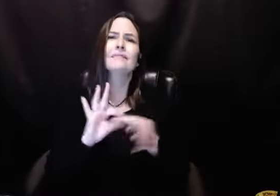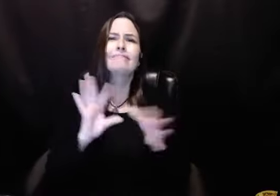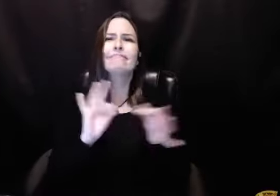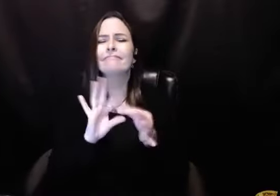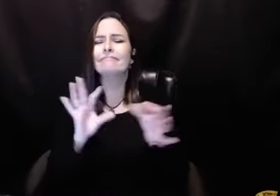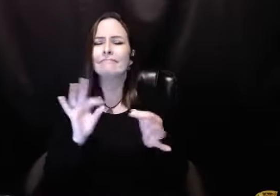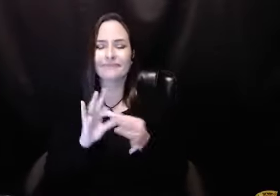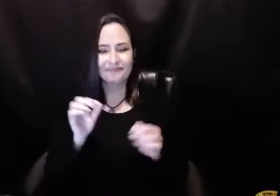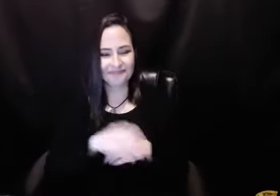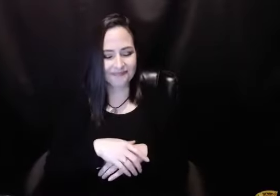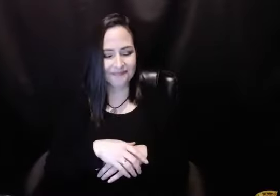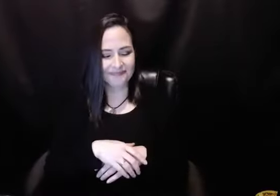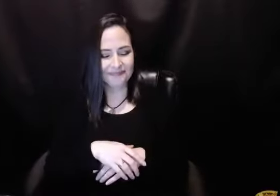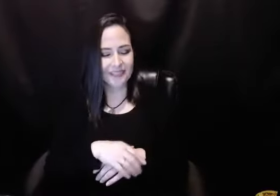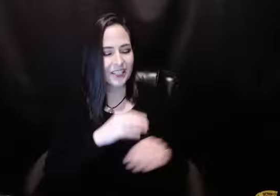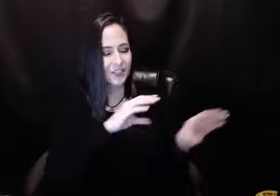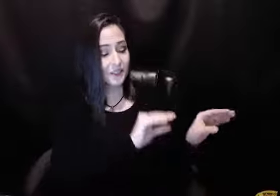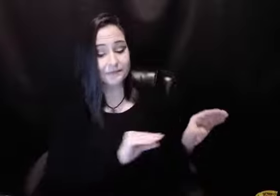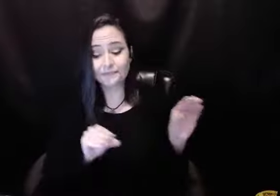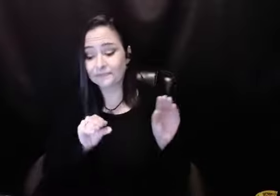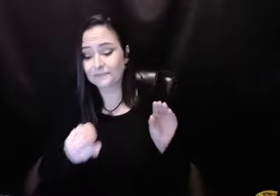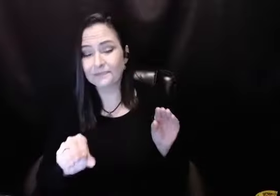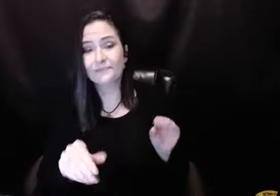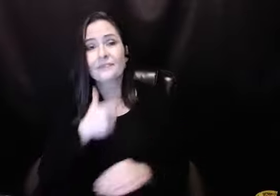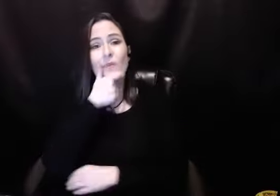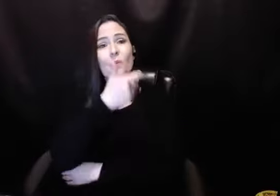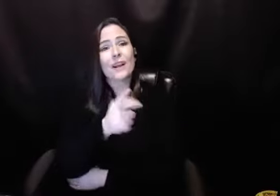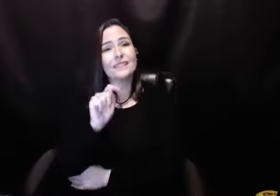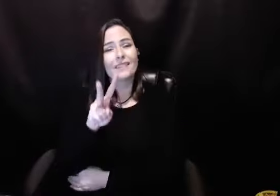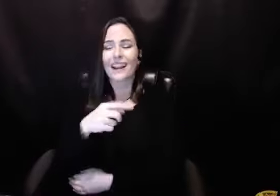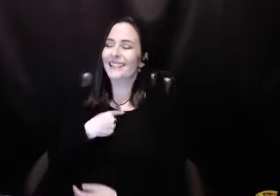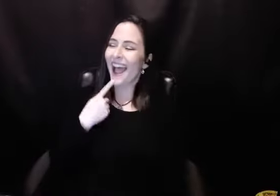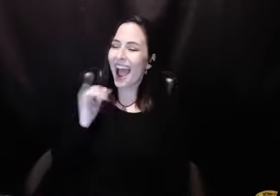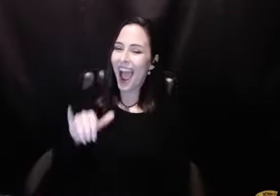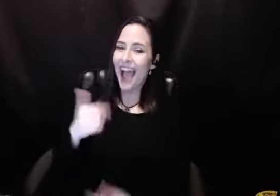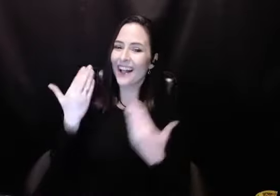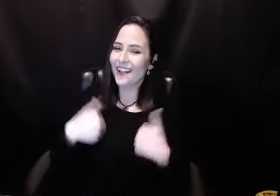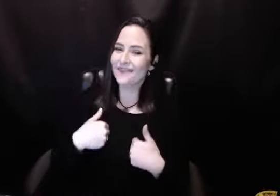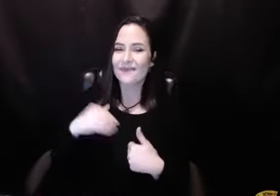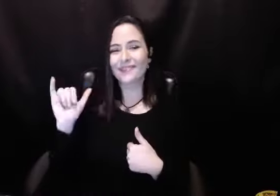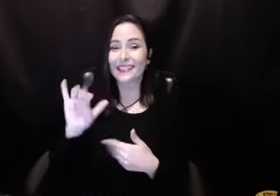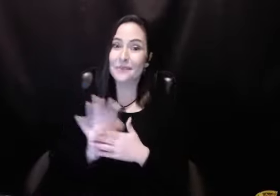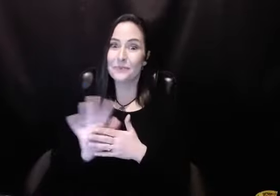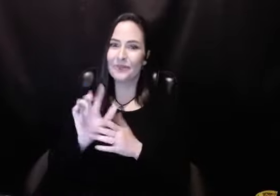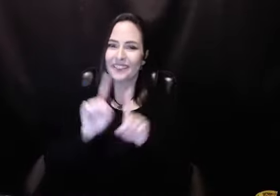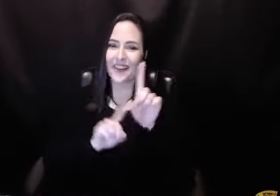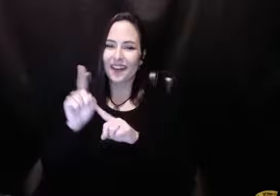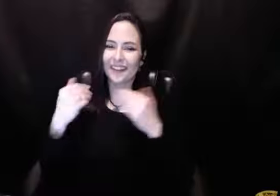I read the question and sent her the video. And when she got it, she said, well, there you were on my TV. I said, hey, I'm a star.